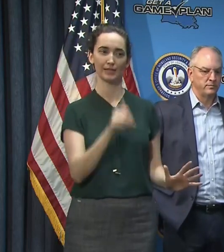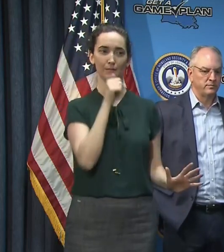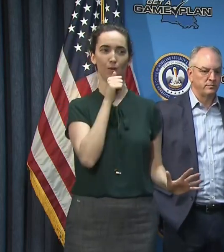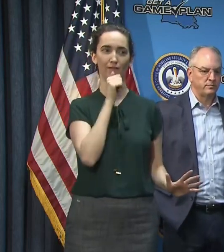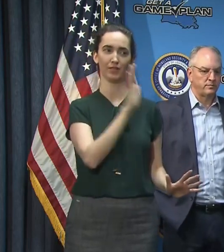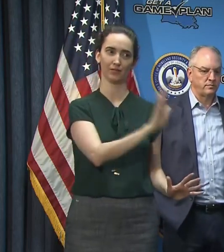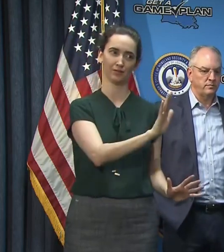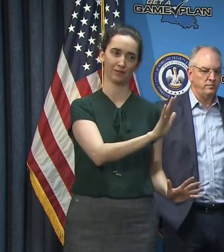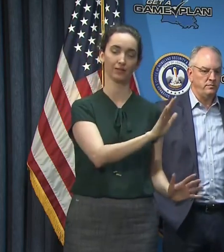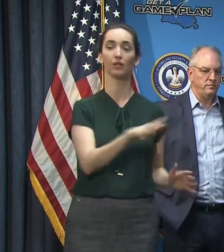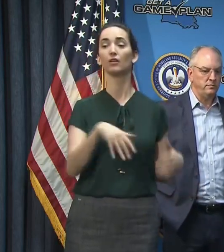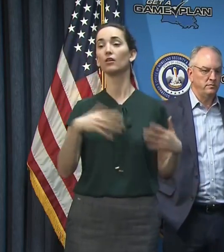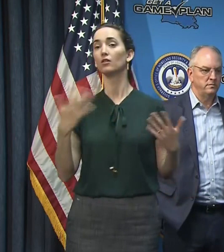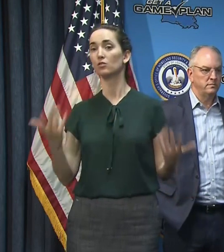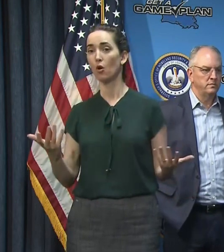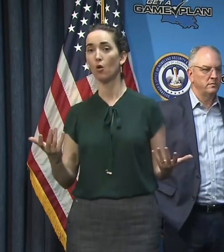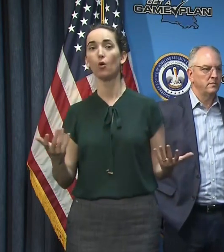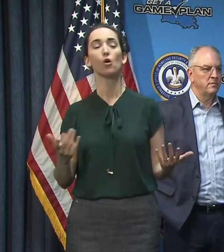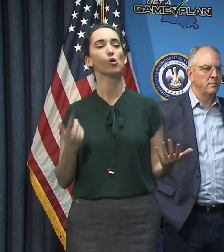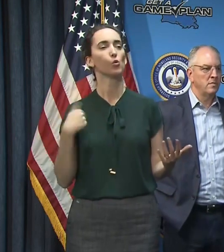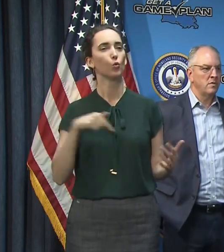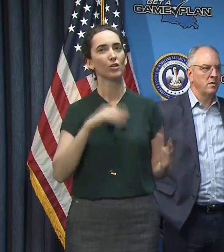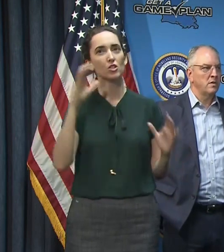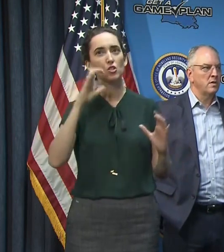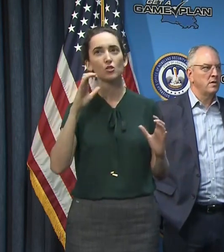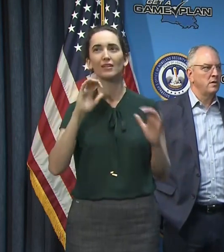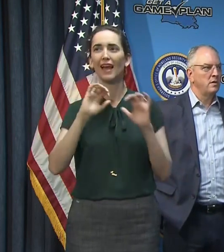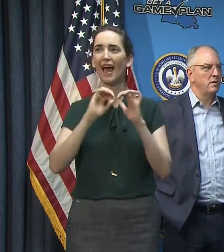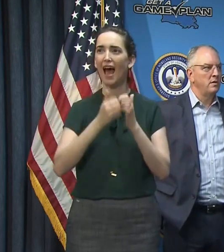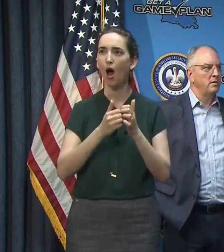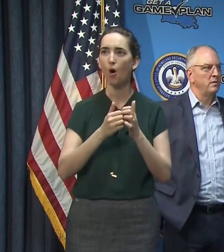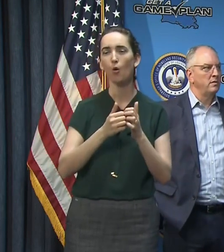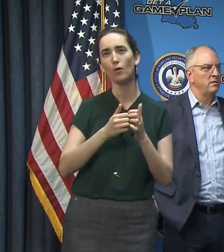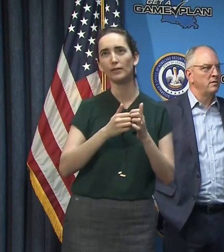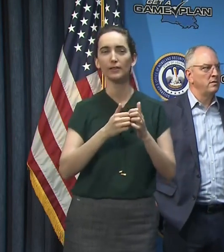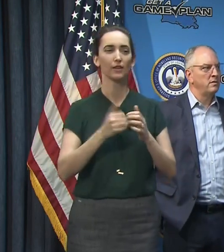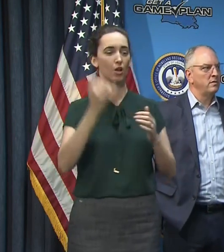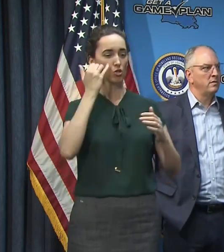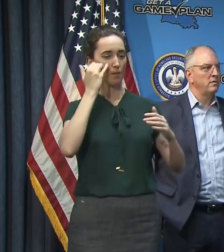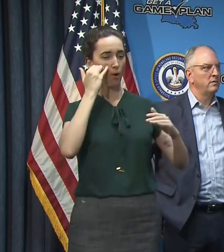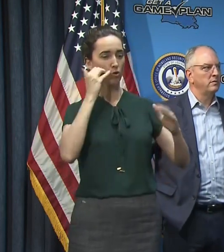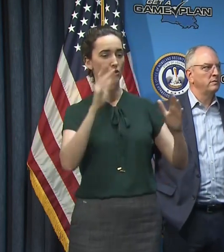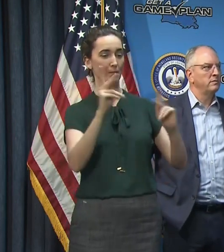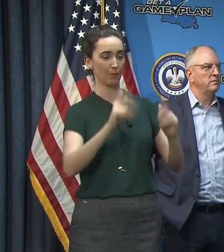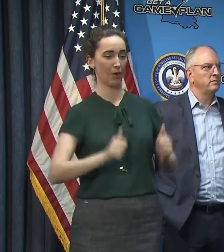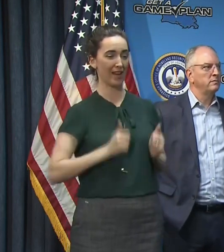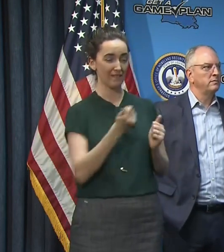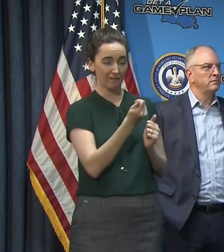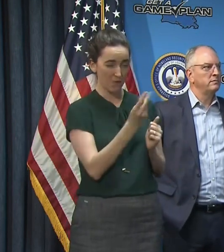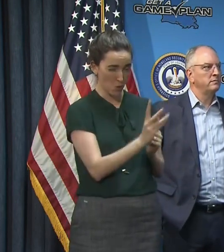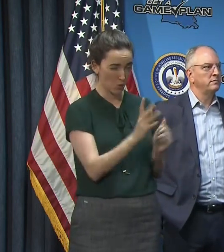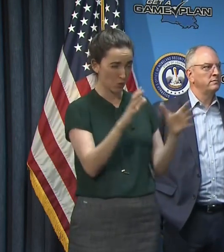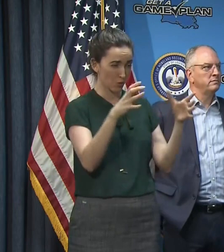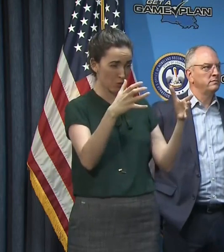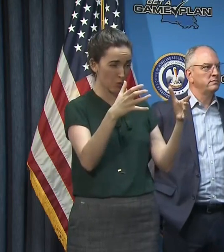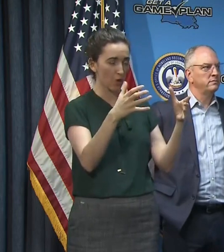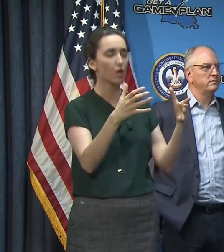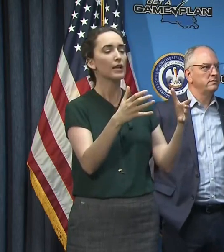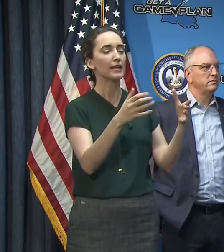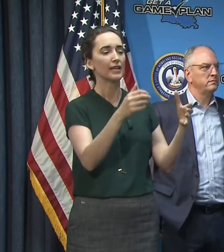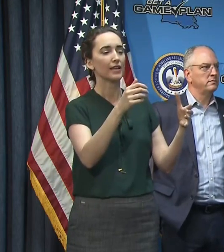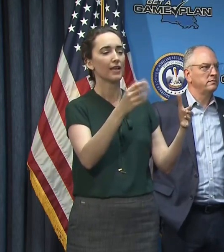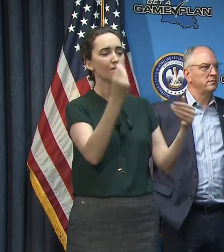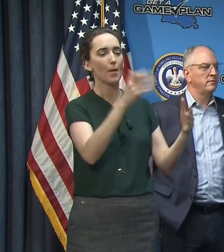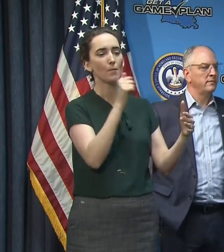where we can, uh, censor the information below a certain level if it's too low, uh, but where we have places like Orleans and Jefferson and, and East